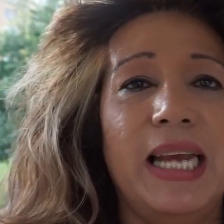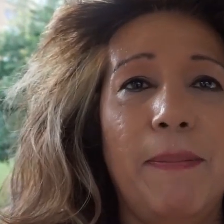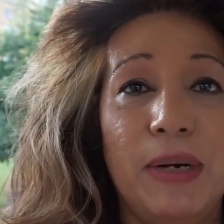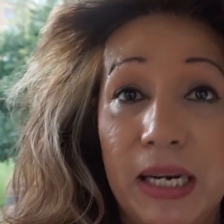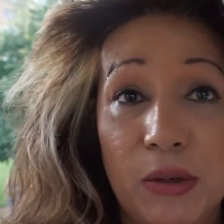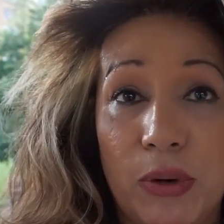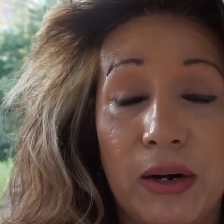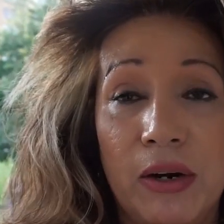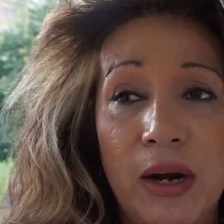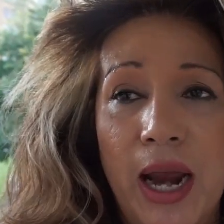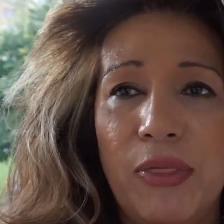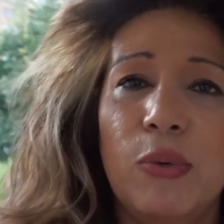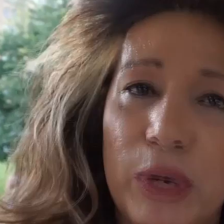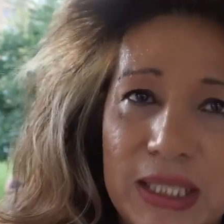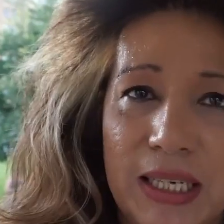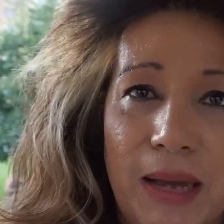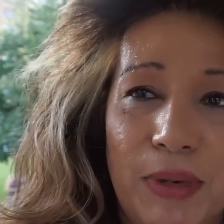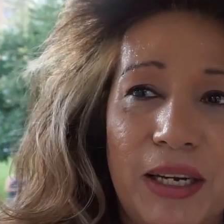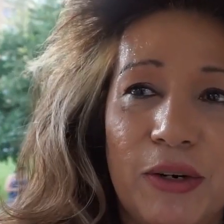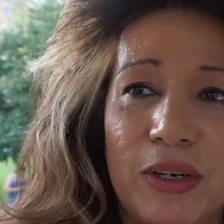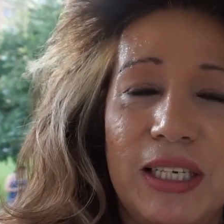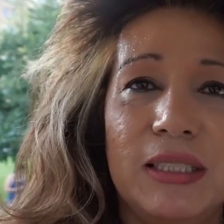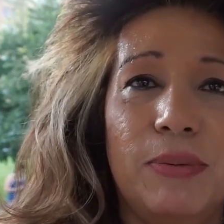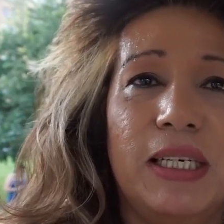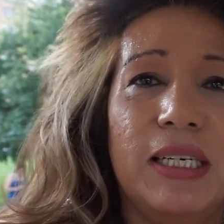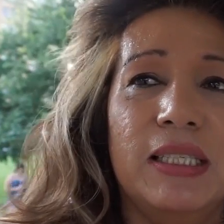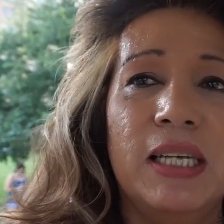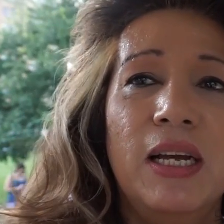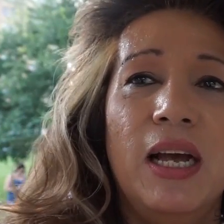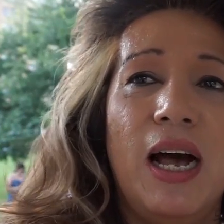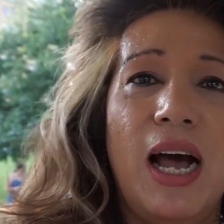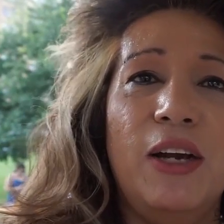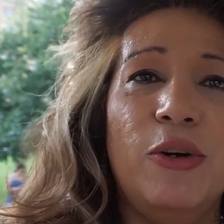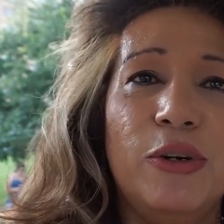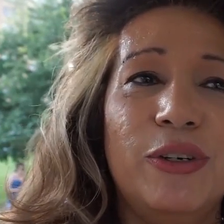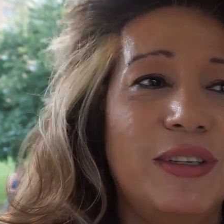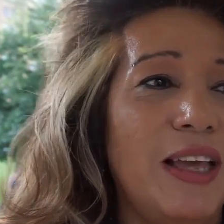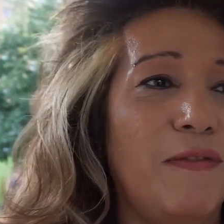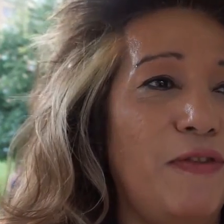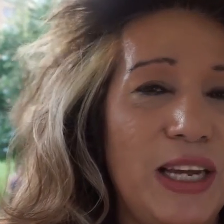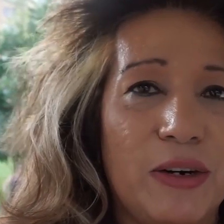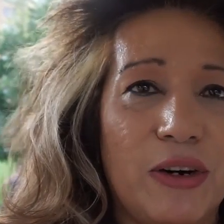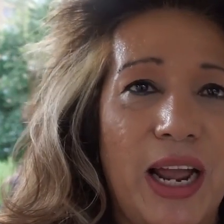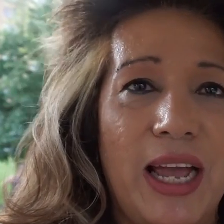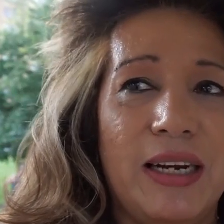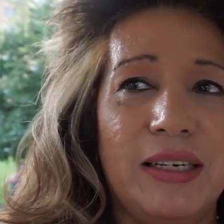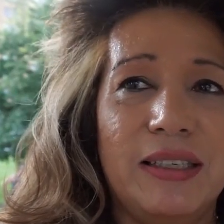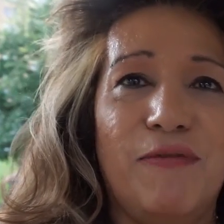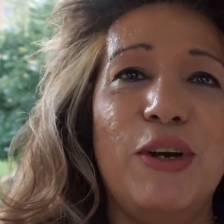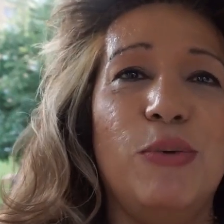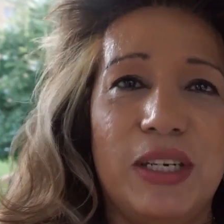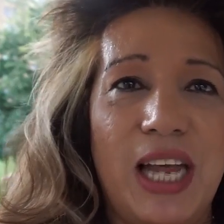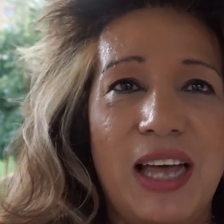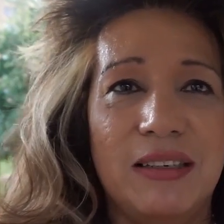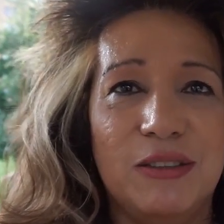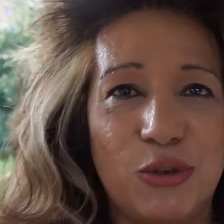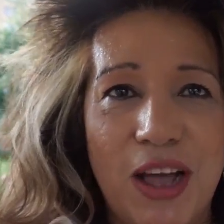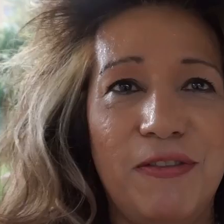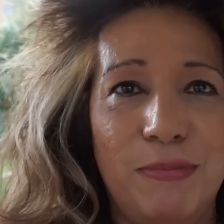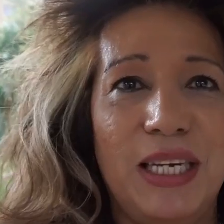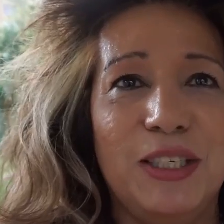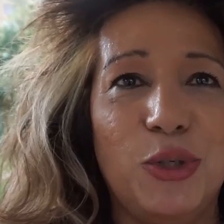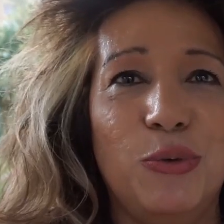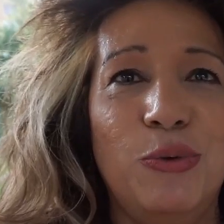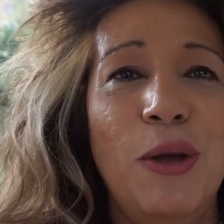but this can happen anywhere. And the reason I'm here is because I heard that fear and fear will not